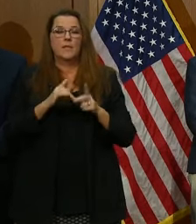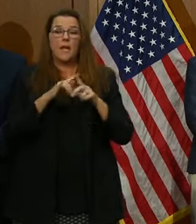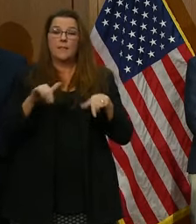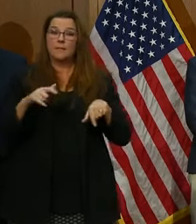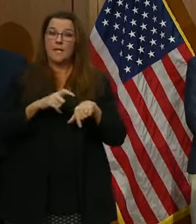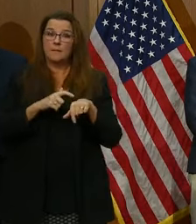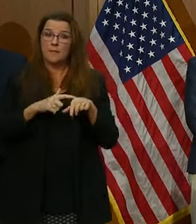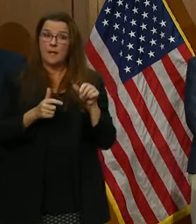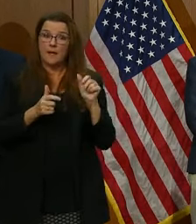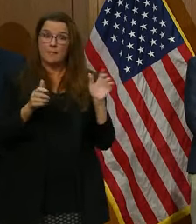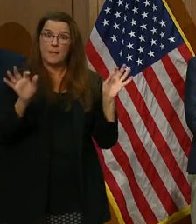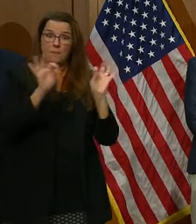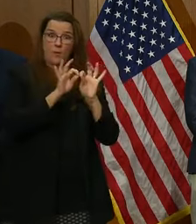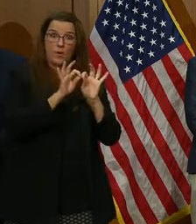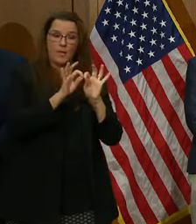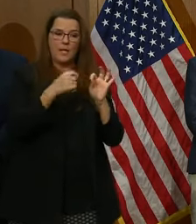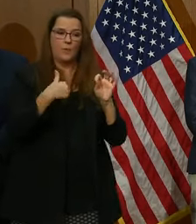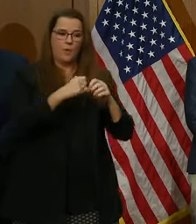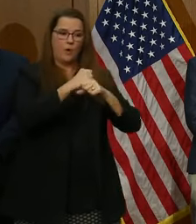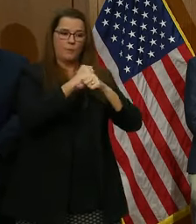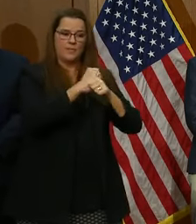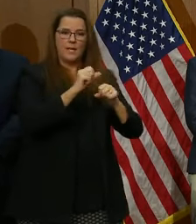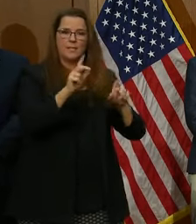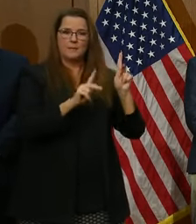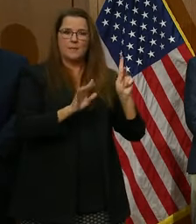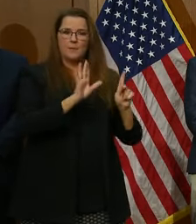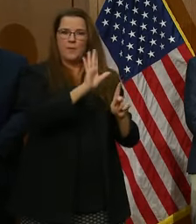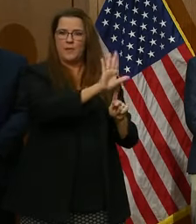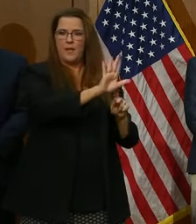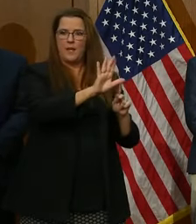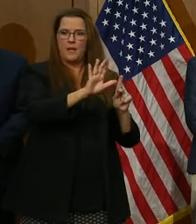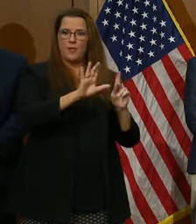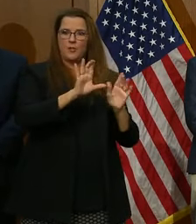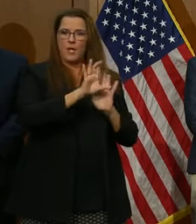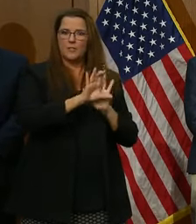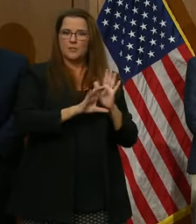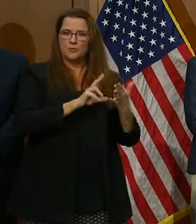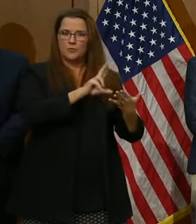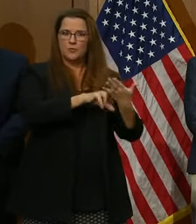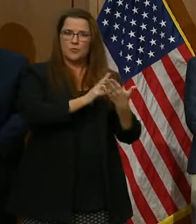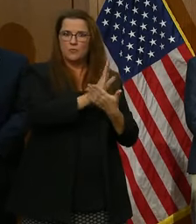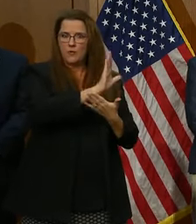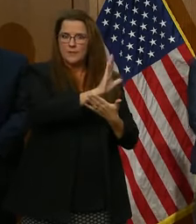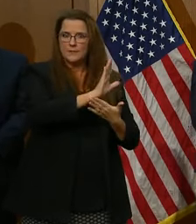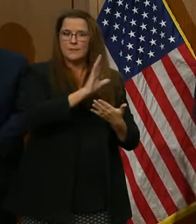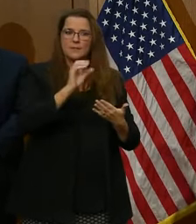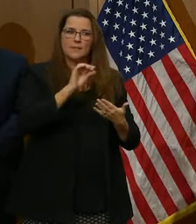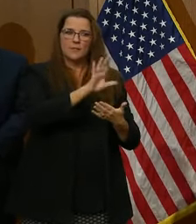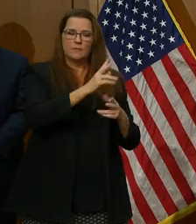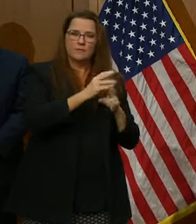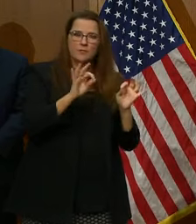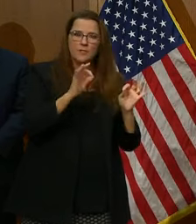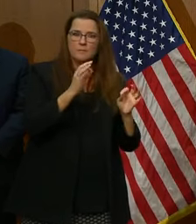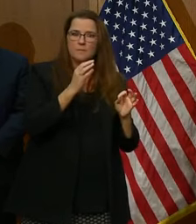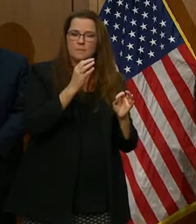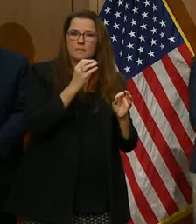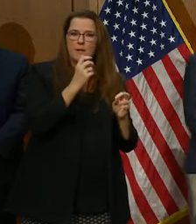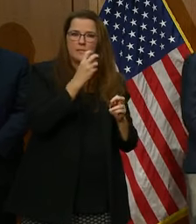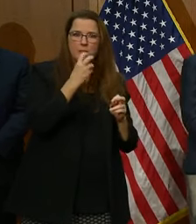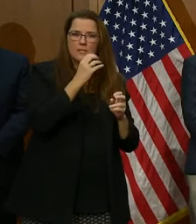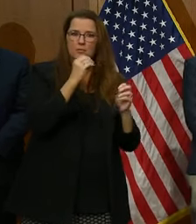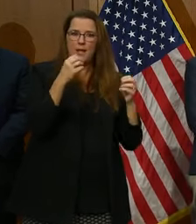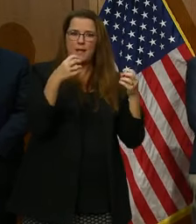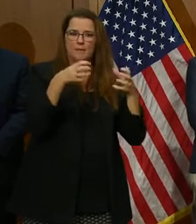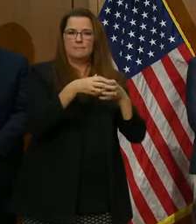will be protecting individuals' constitutional rights to freedom of speech and assembly. The Division of Capitol